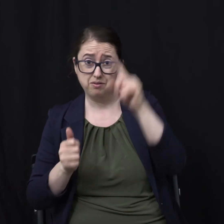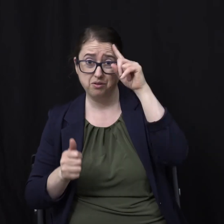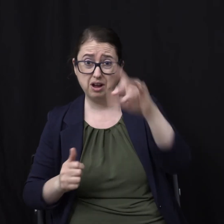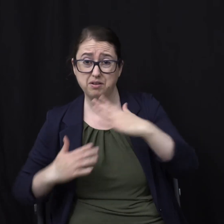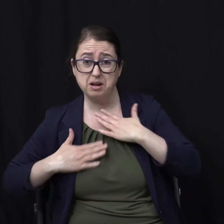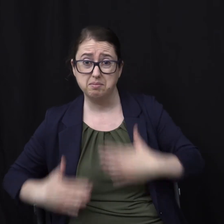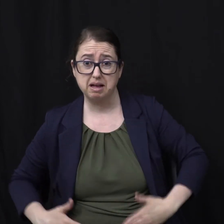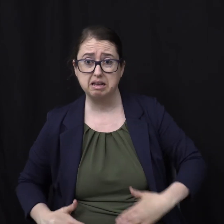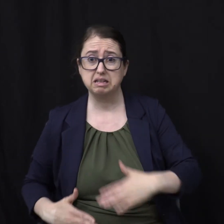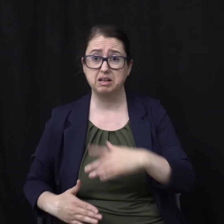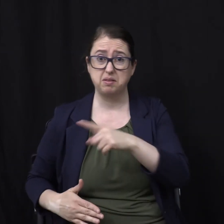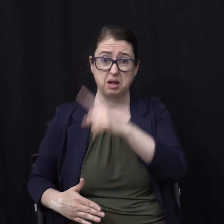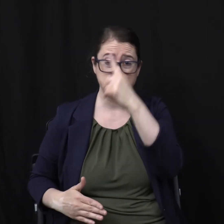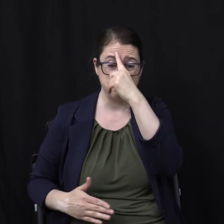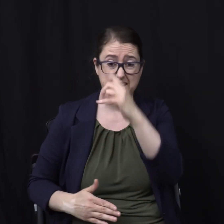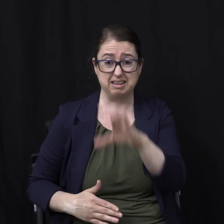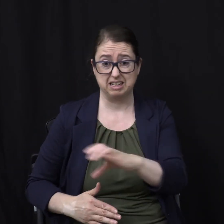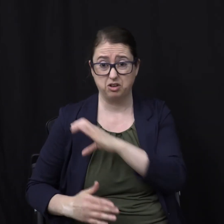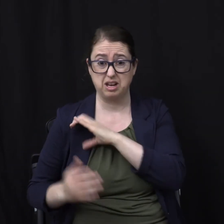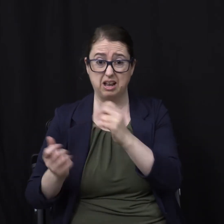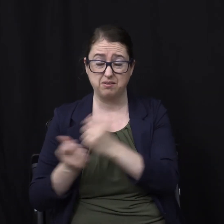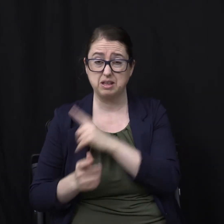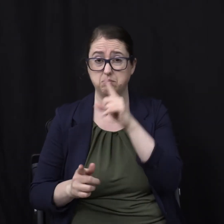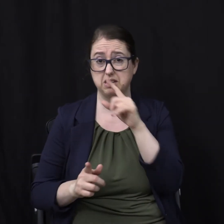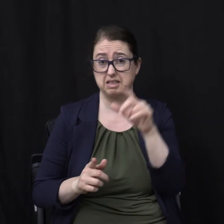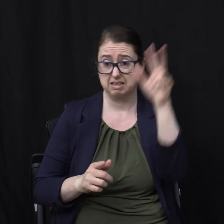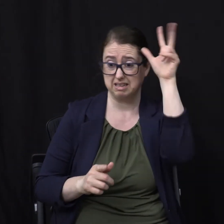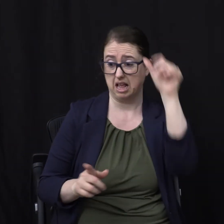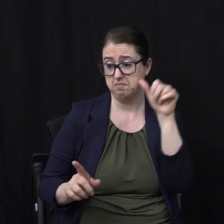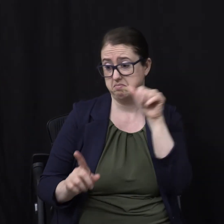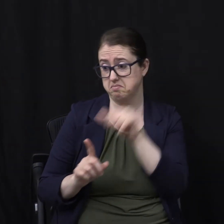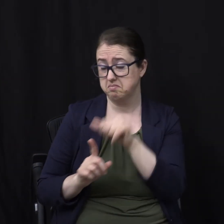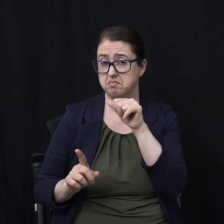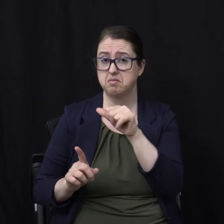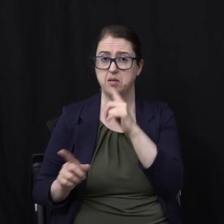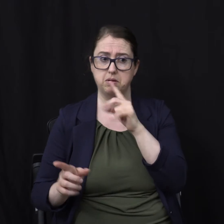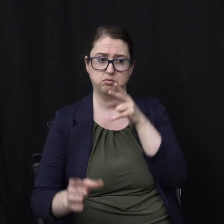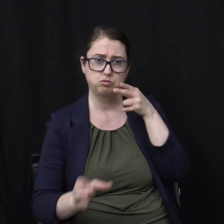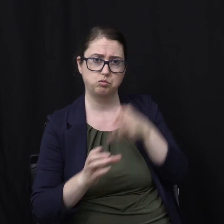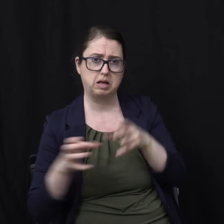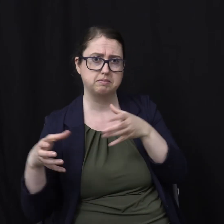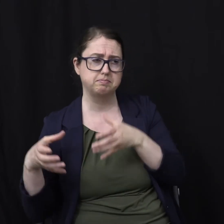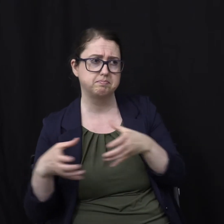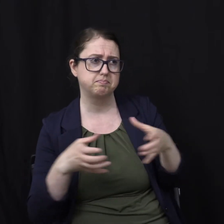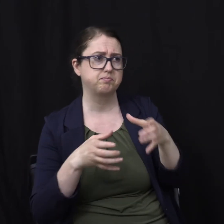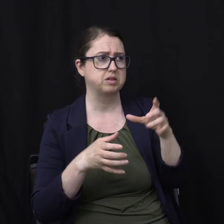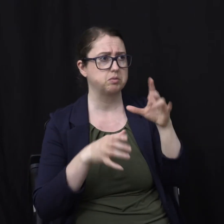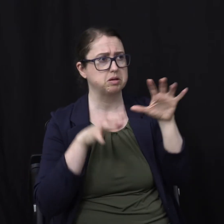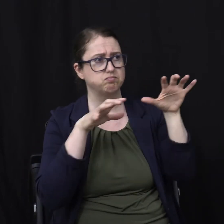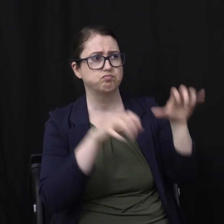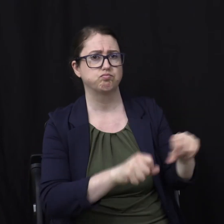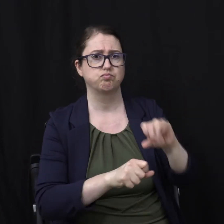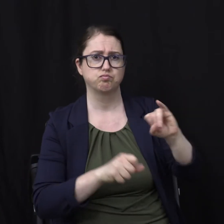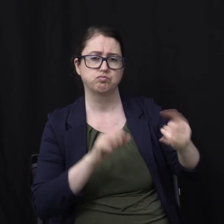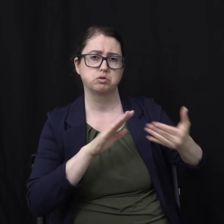And intentions That they went in with And they're deceived by Satan And they join the assault On the city They're a physical person